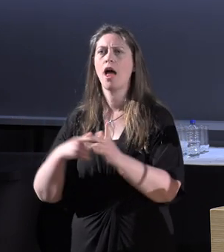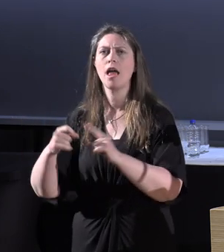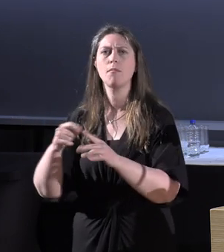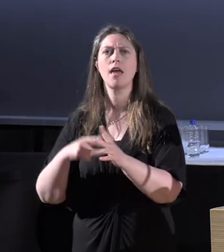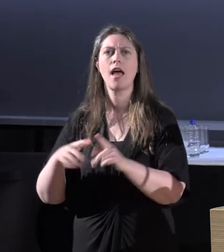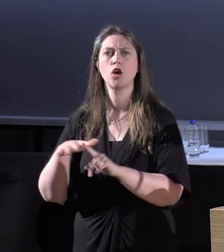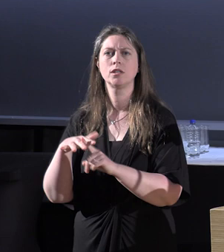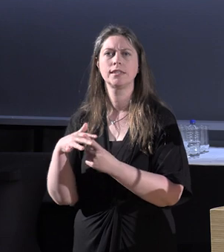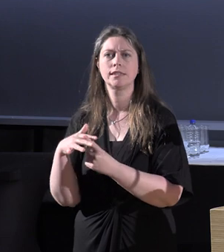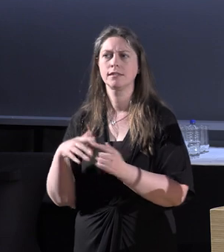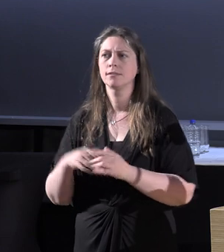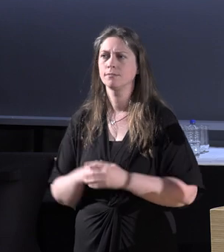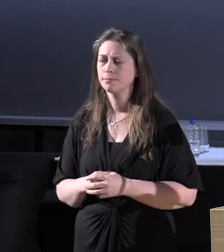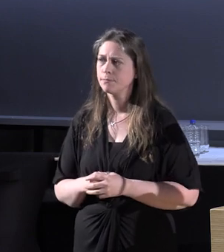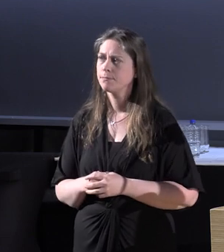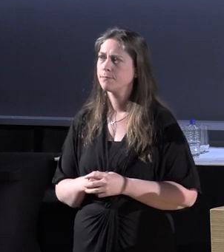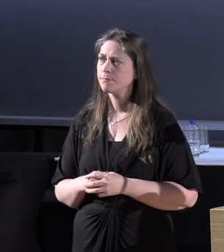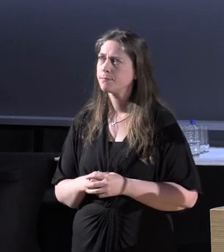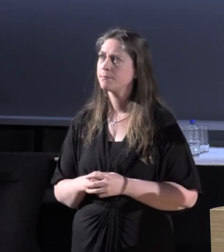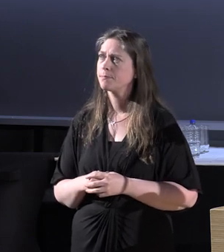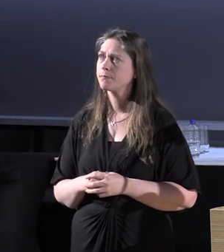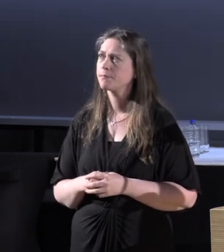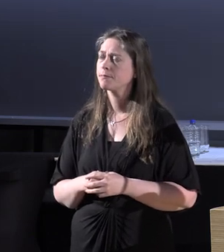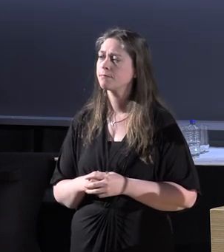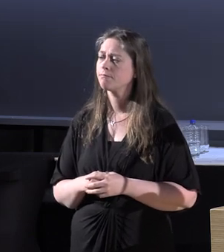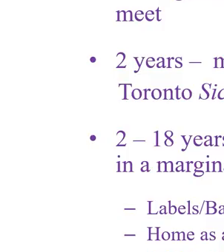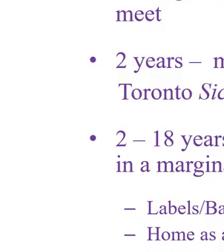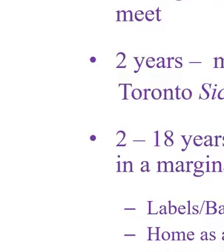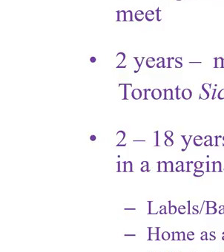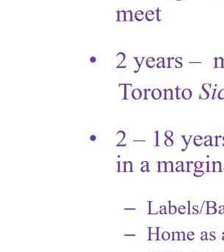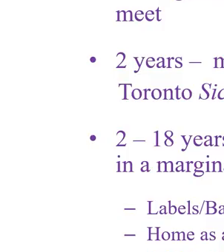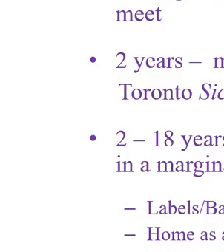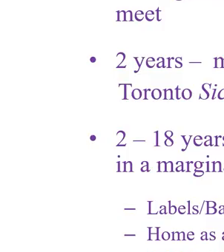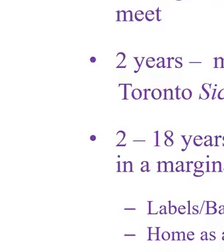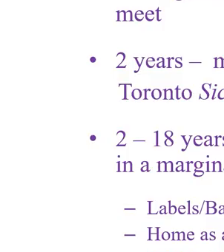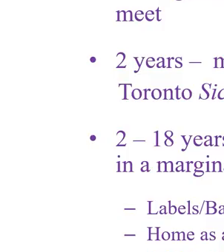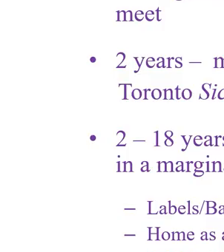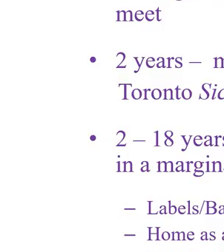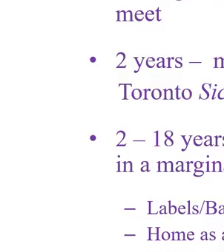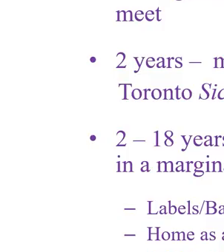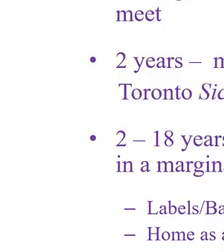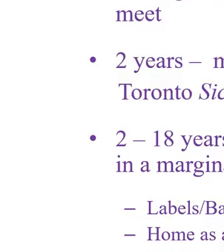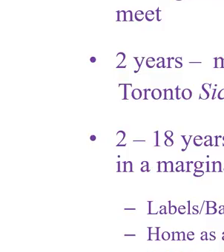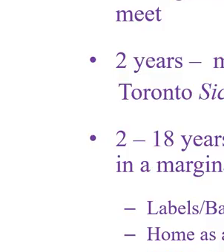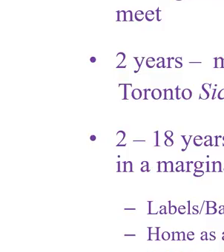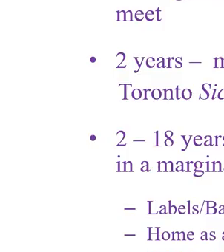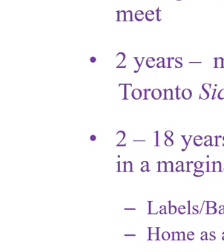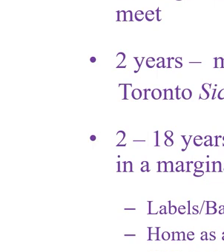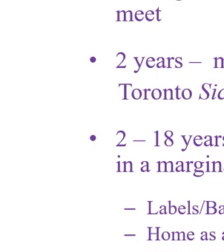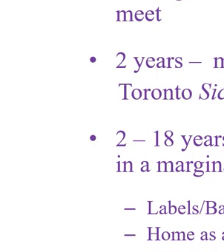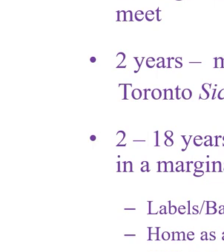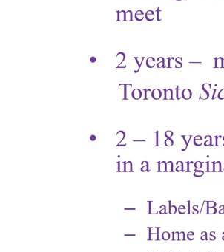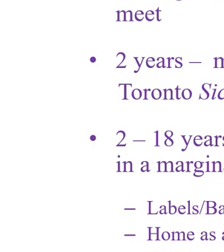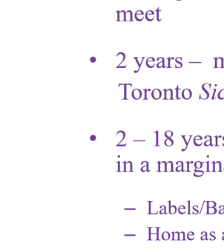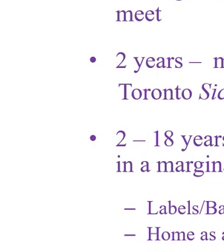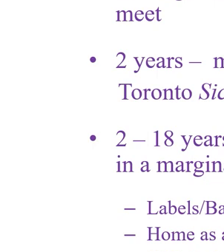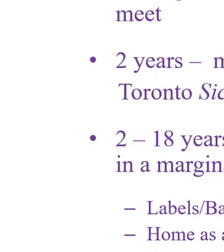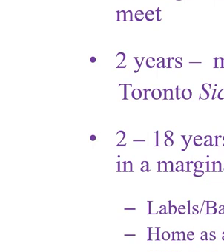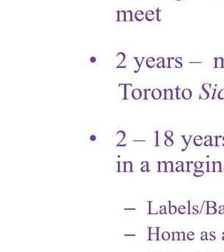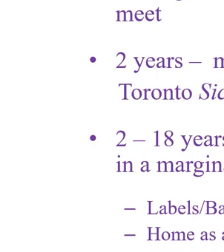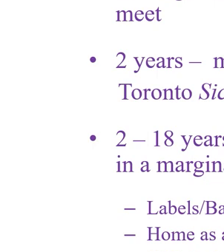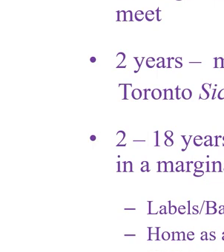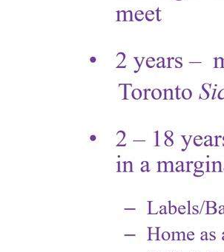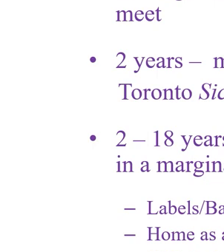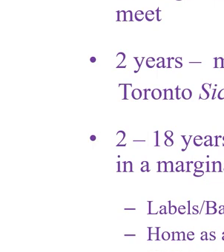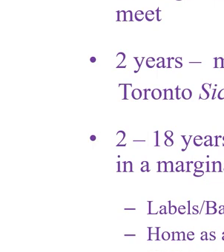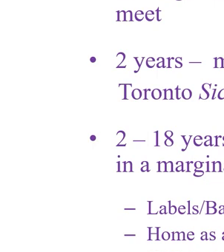context. So my life's early timeline. At zero years, I was born at